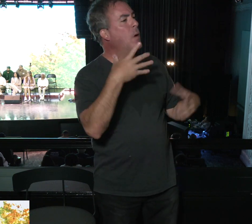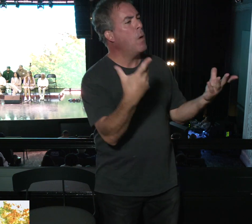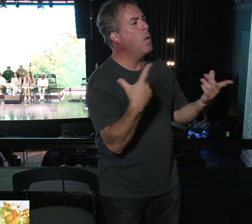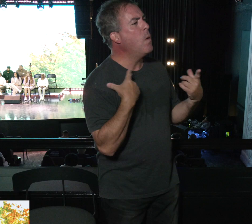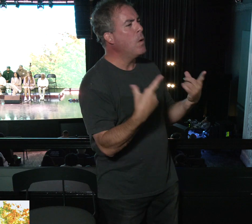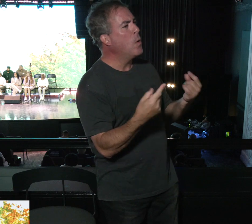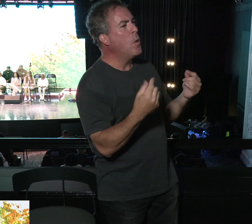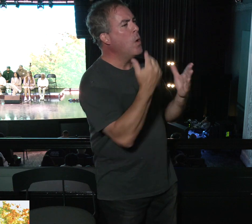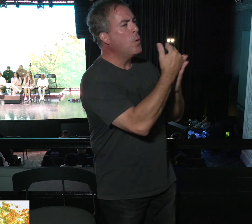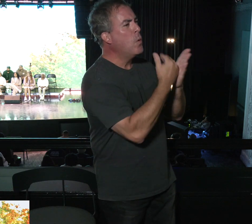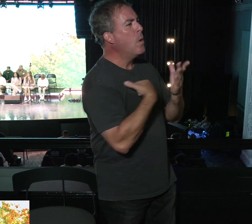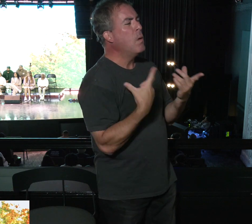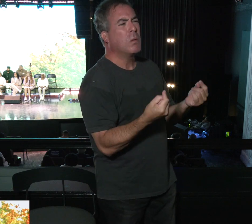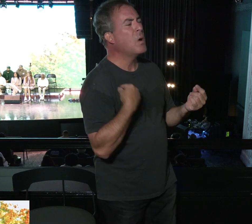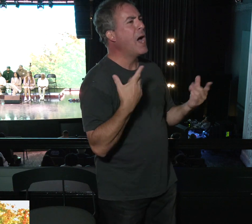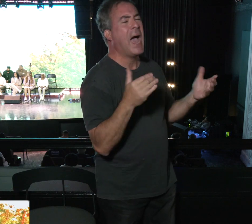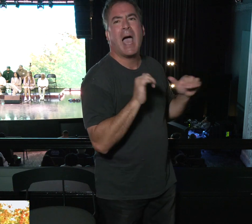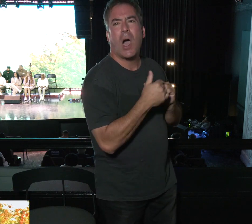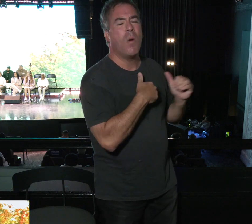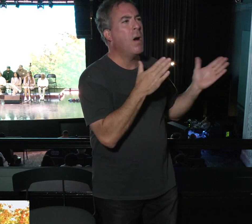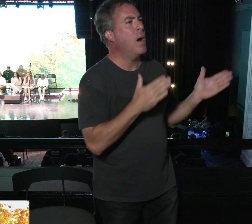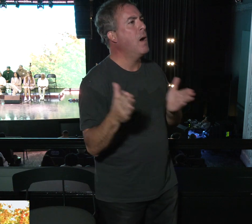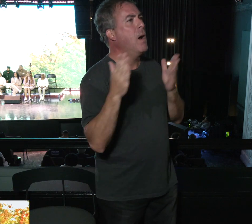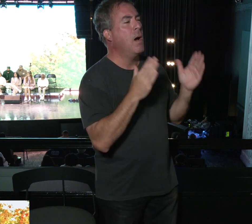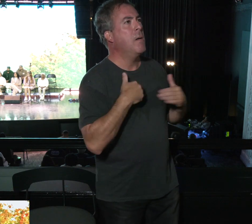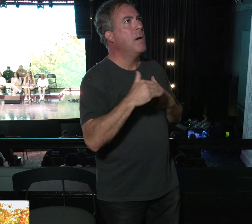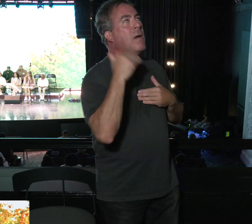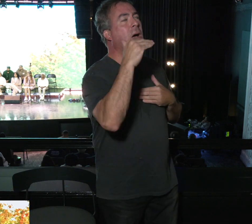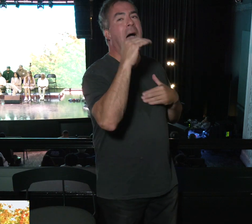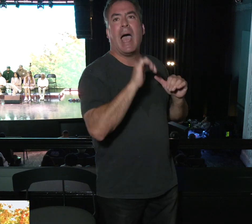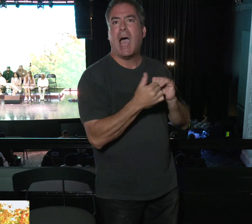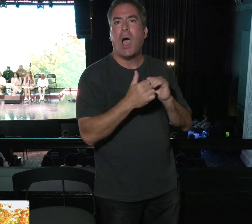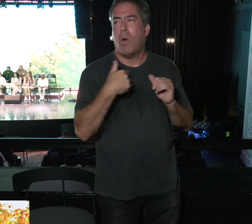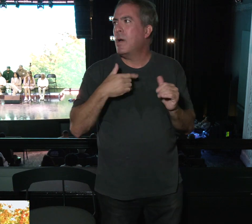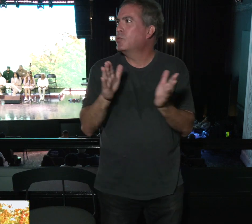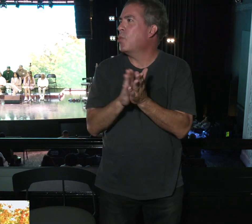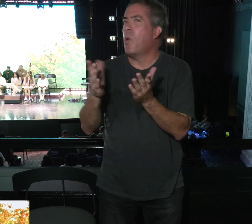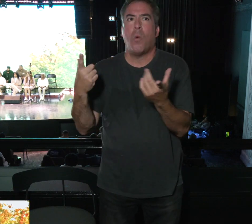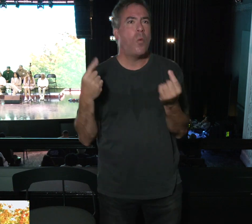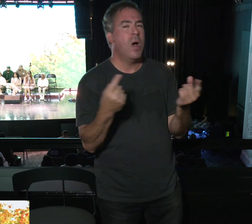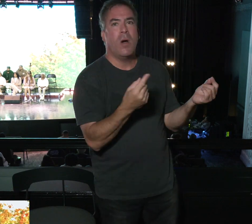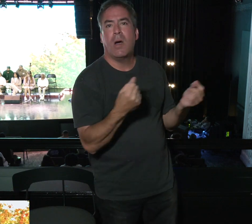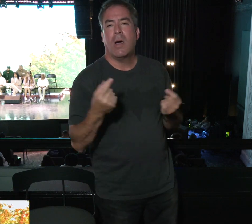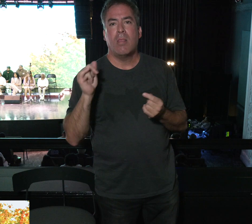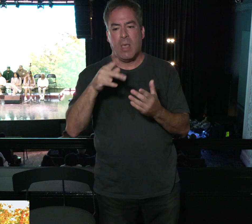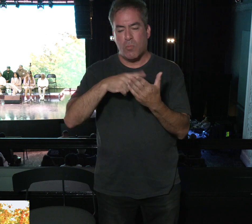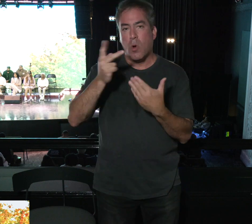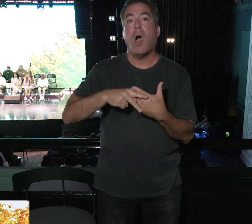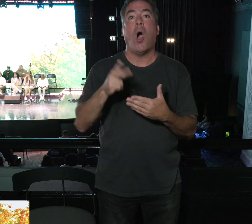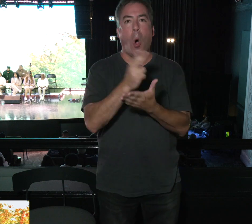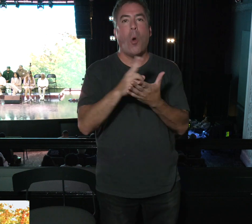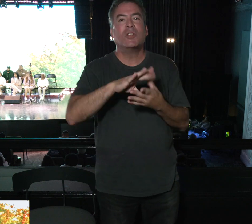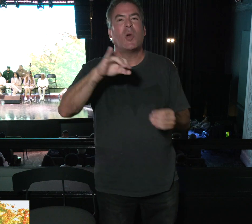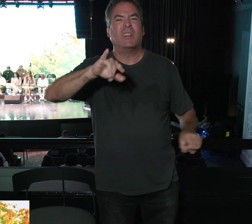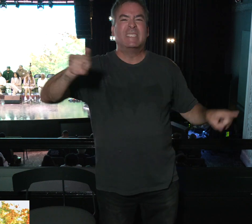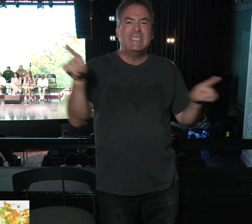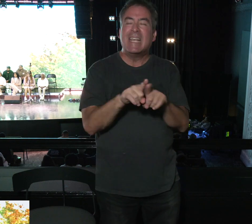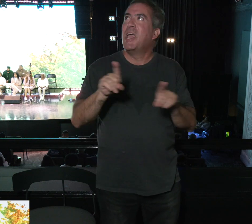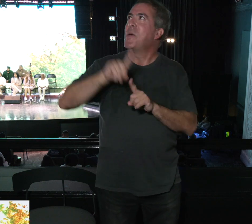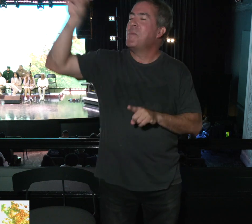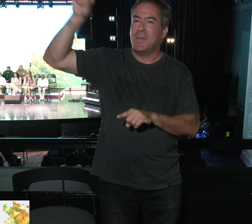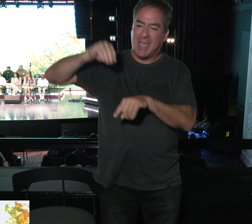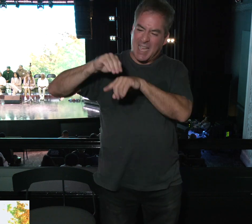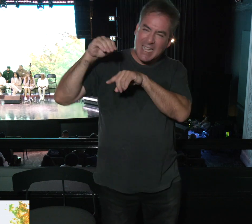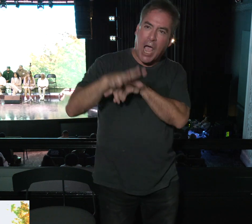next? What's the best course to take? How do I move on to the next level? How do I get to this program? The Holy Spirit is our guidance counselor,